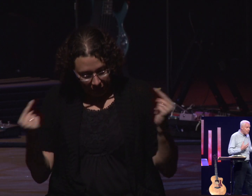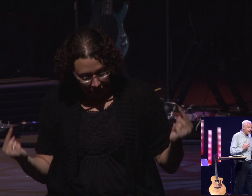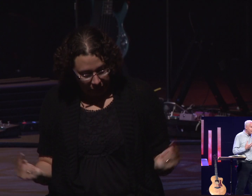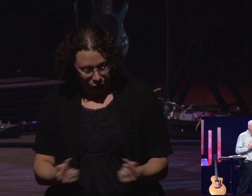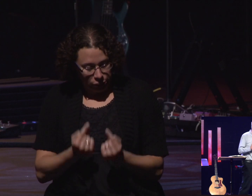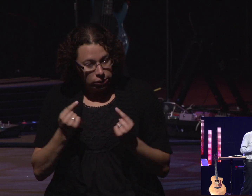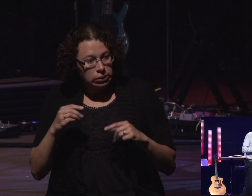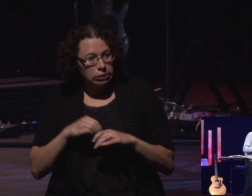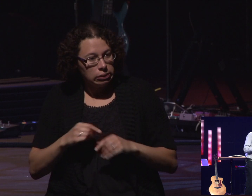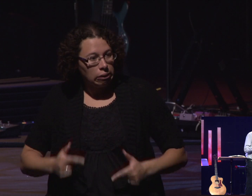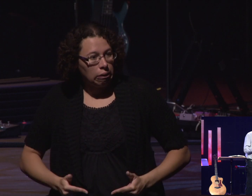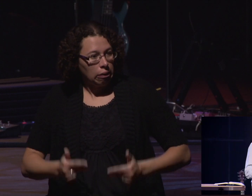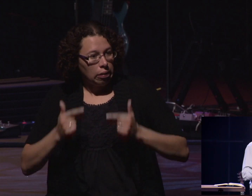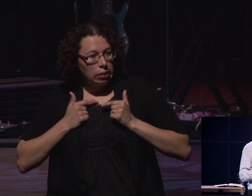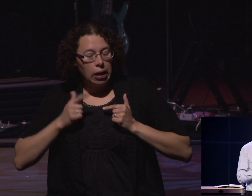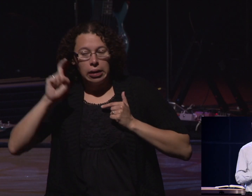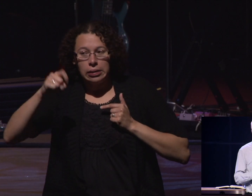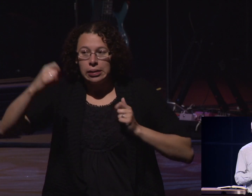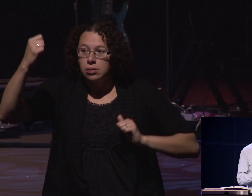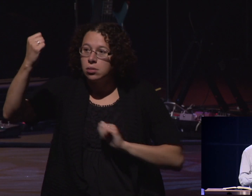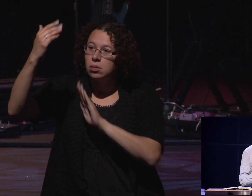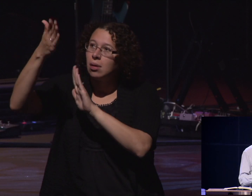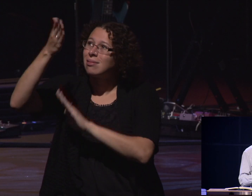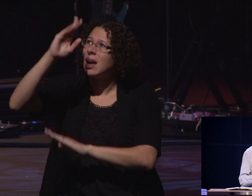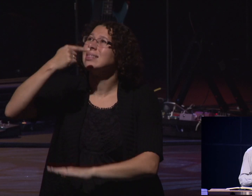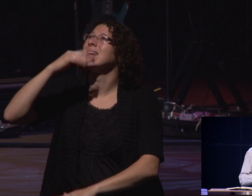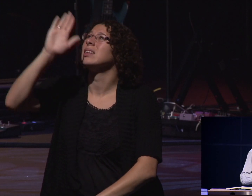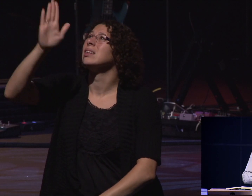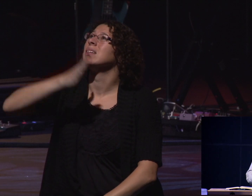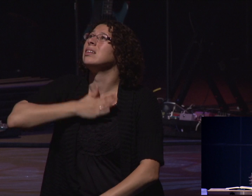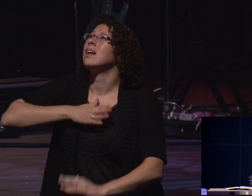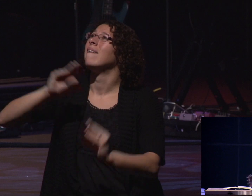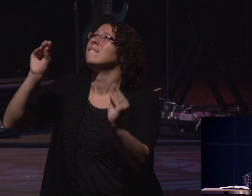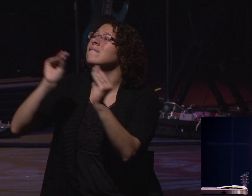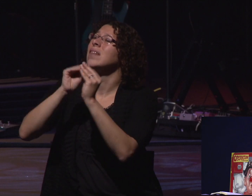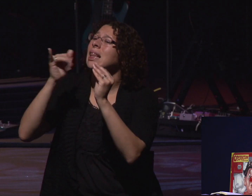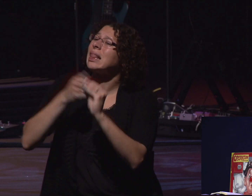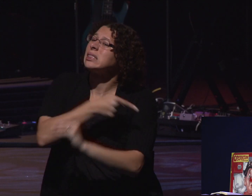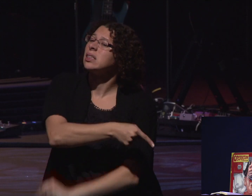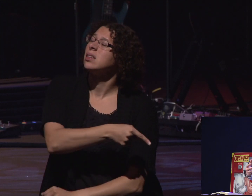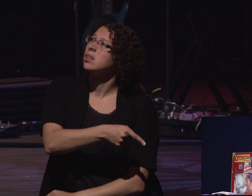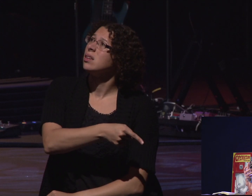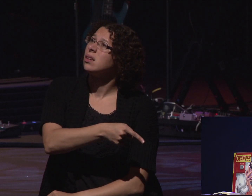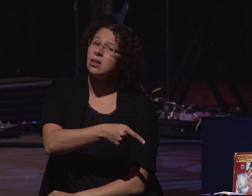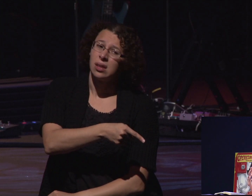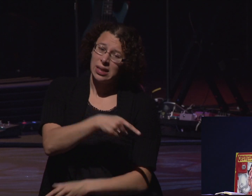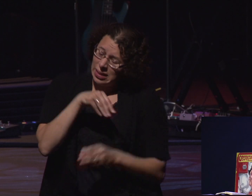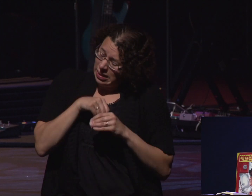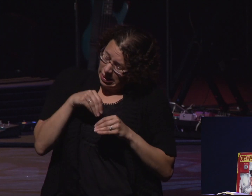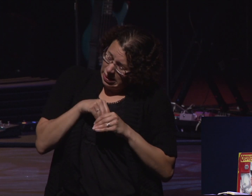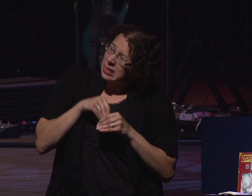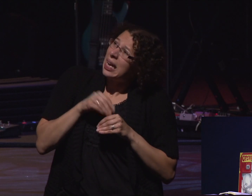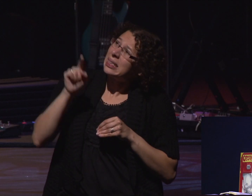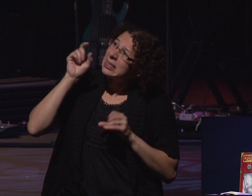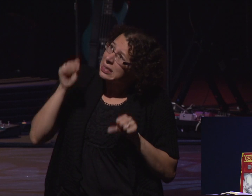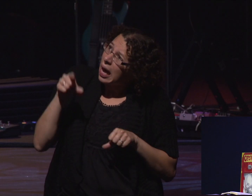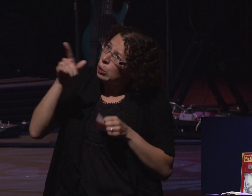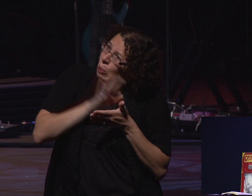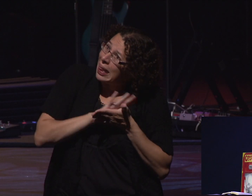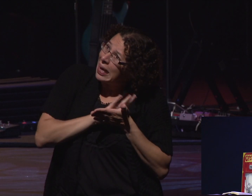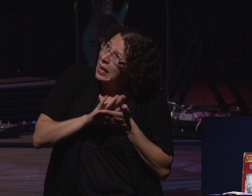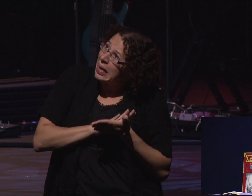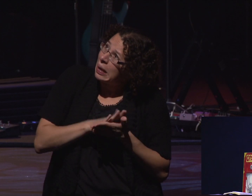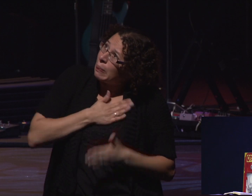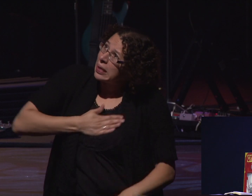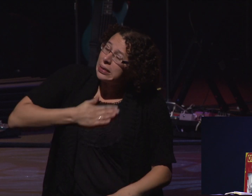our soul, we need to go to God and say, would you fix this? Would you give me the fresh start? Would you clean what's in me? And we know he does